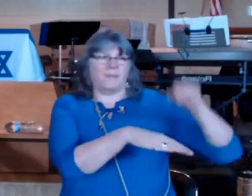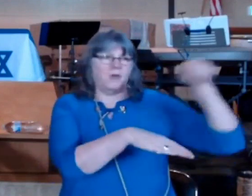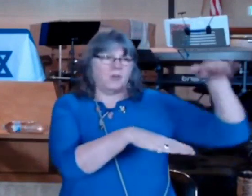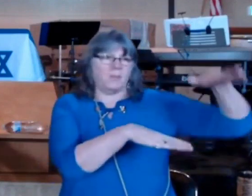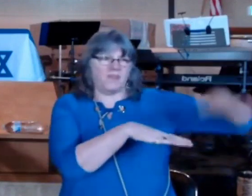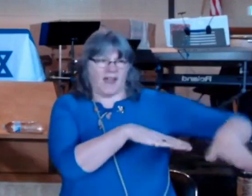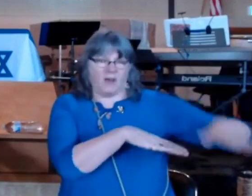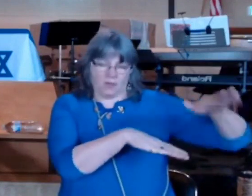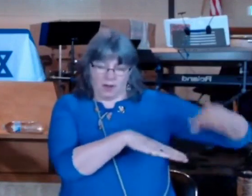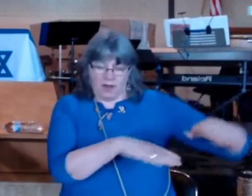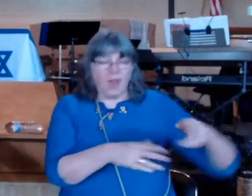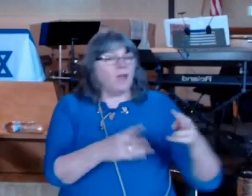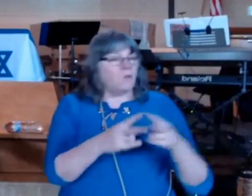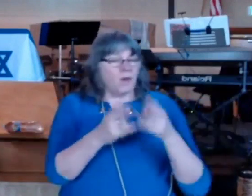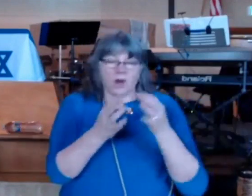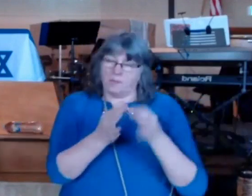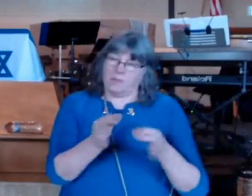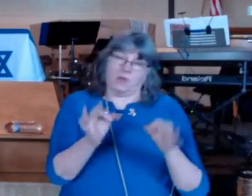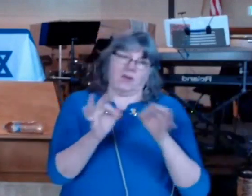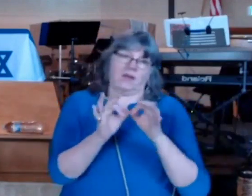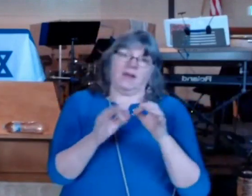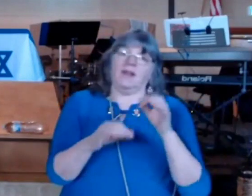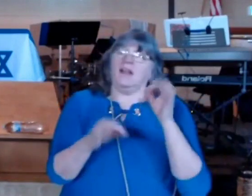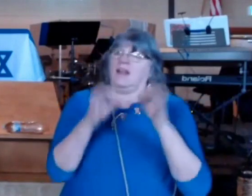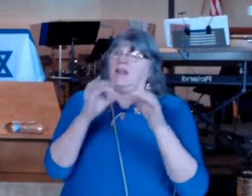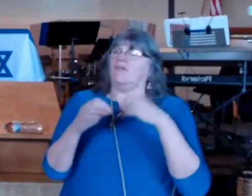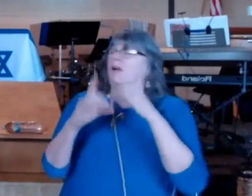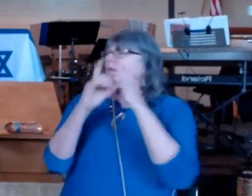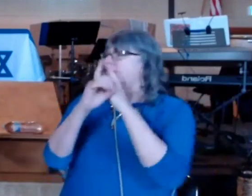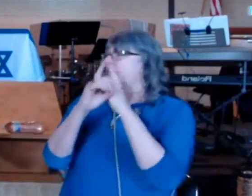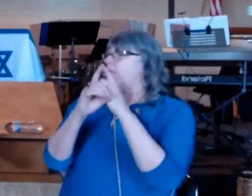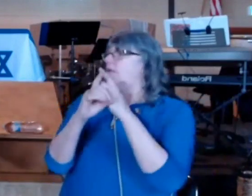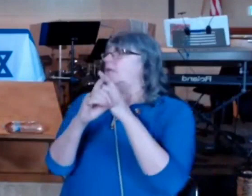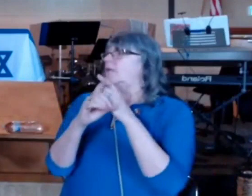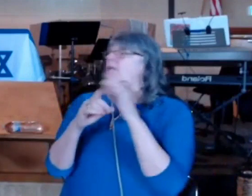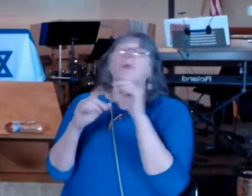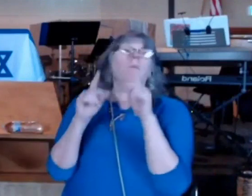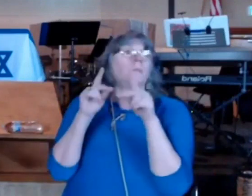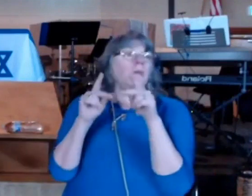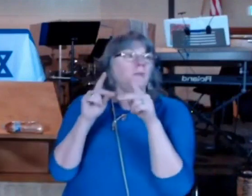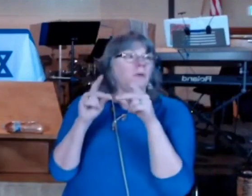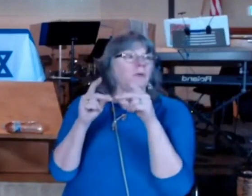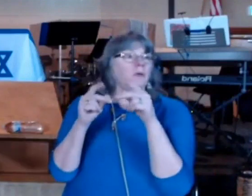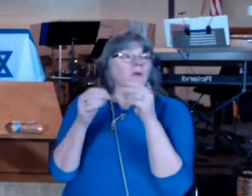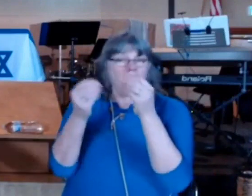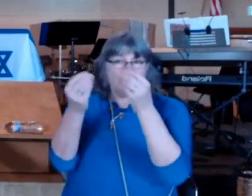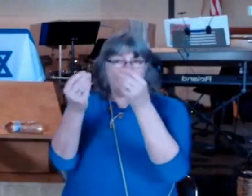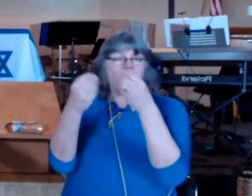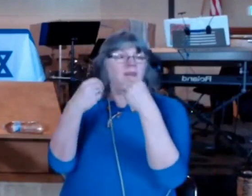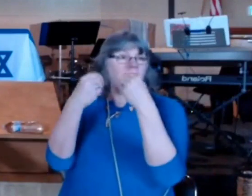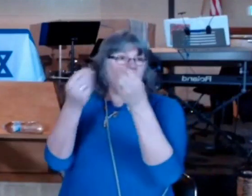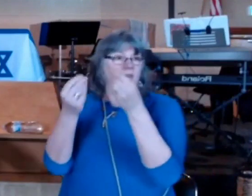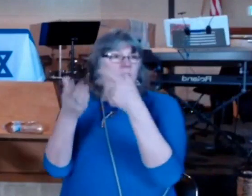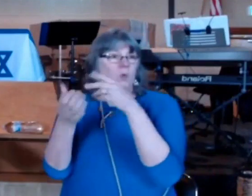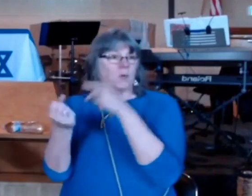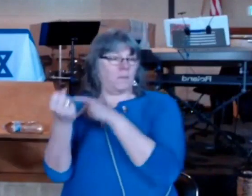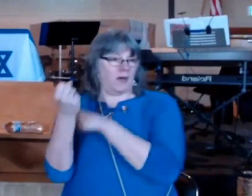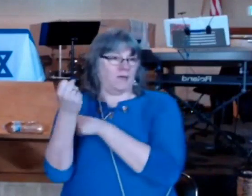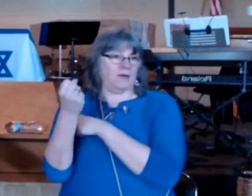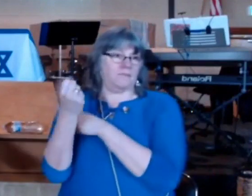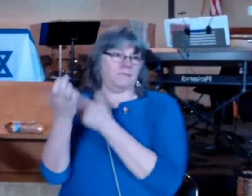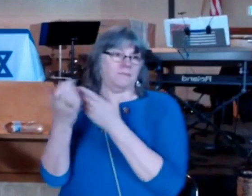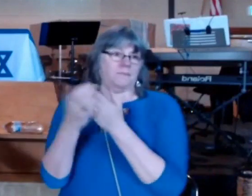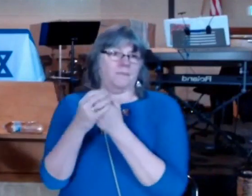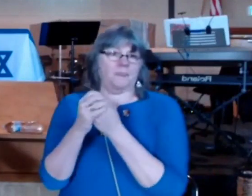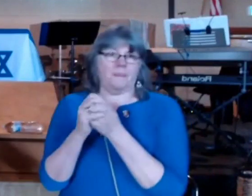it's more important when we say I'm a disciple I believe in God then people give more clout to what you say well you must